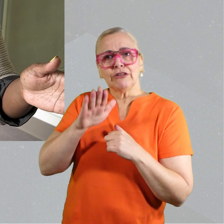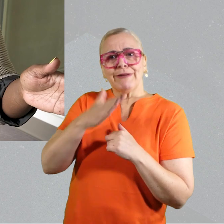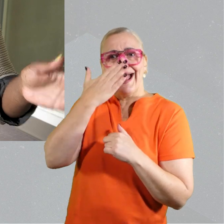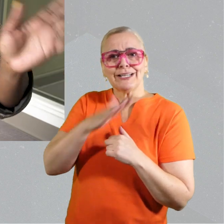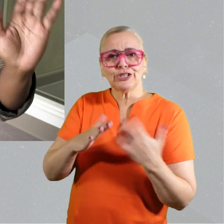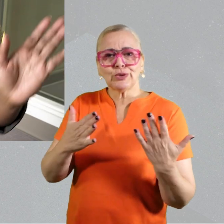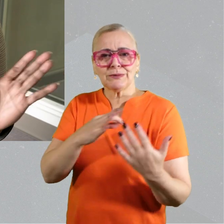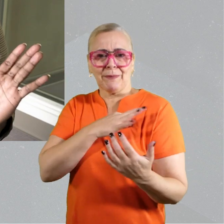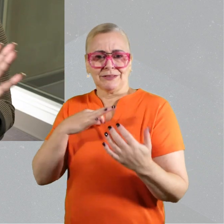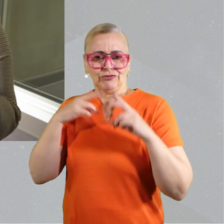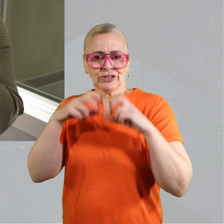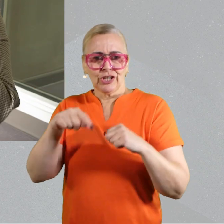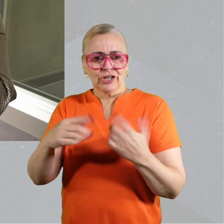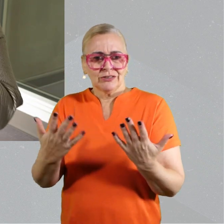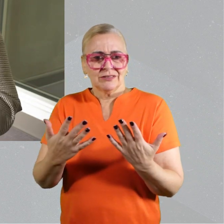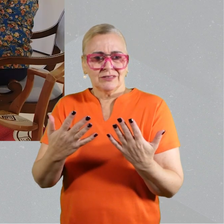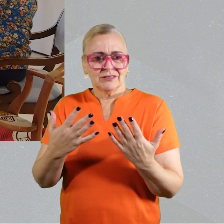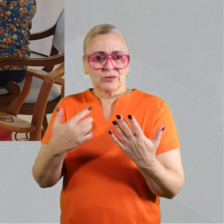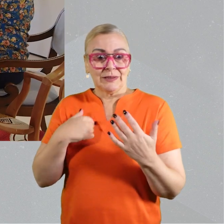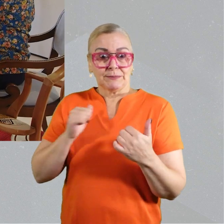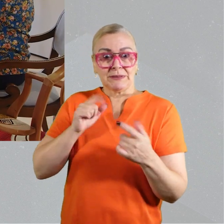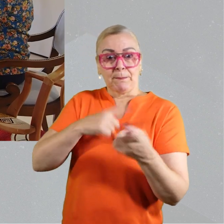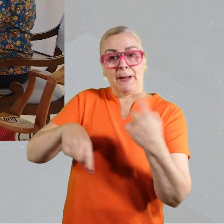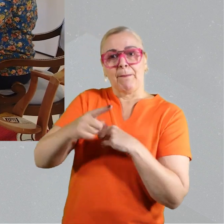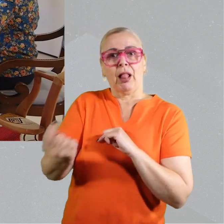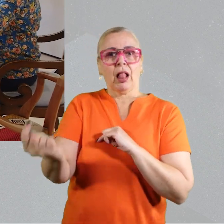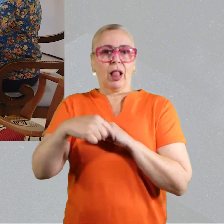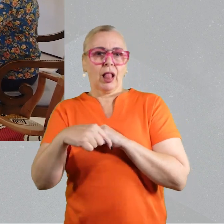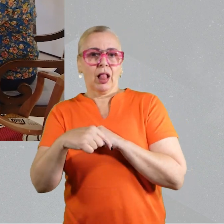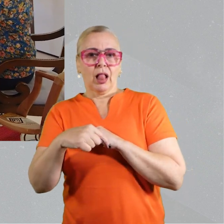How about we go into the community and share our findings?